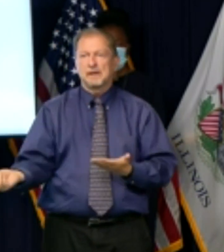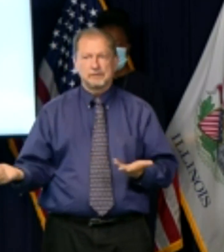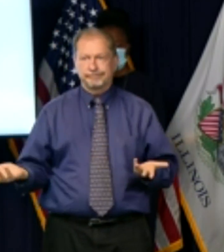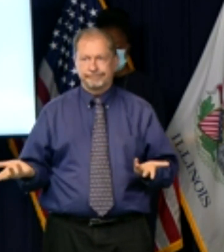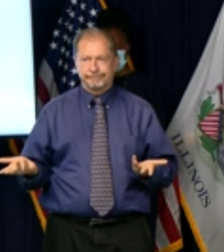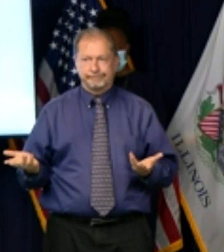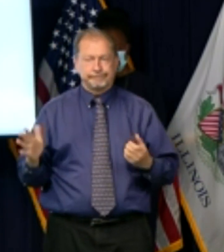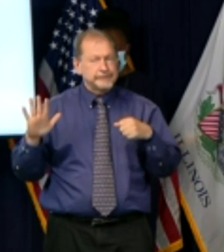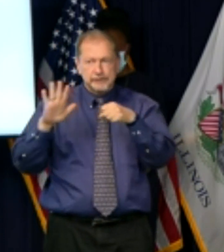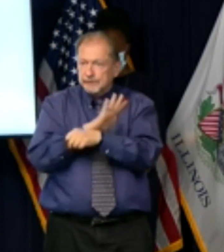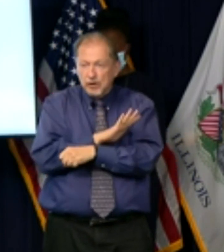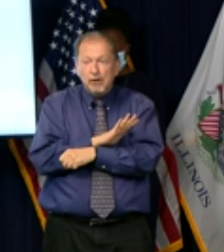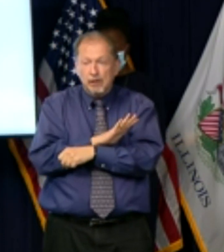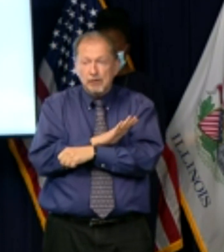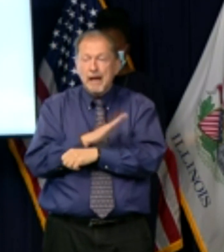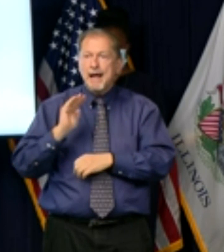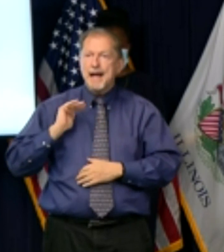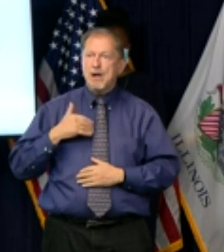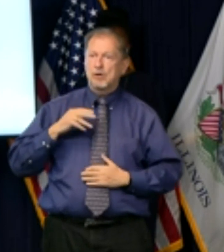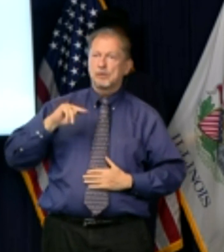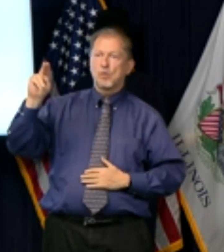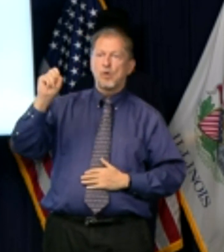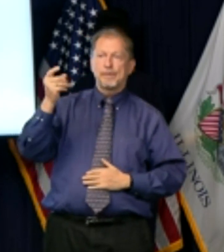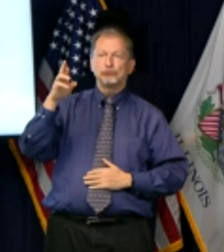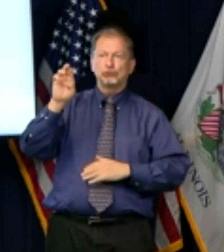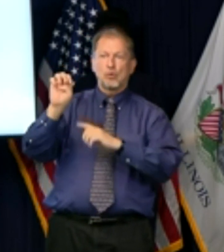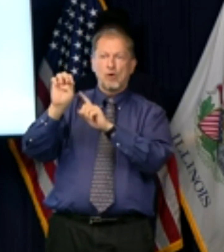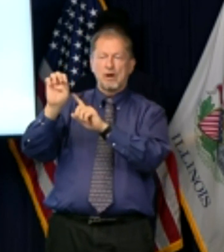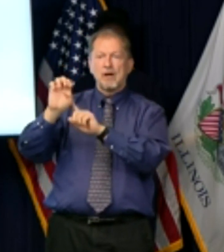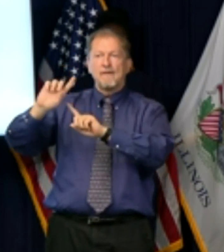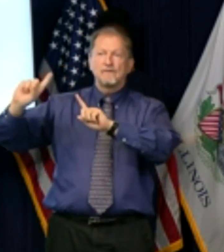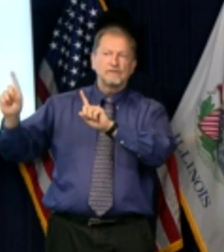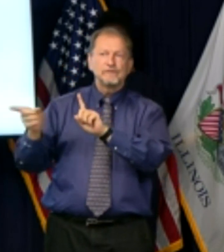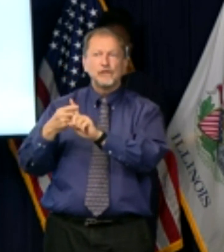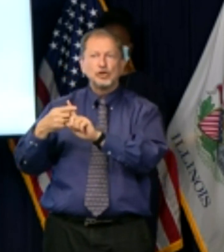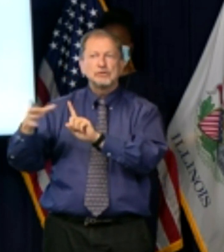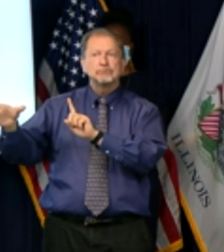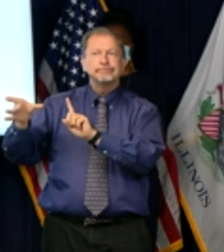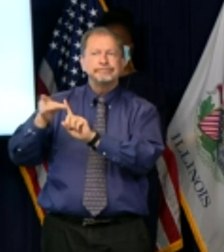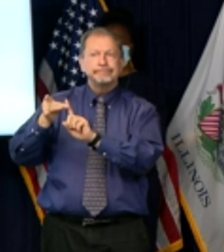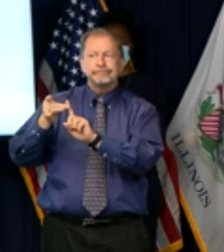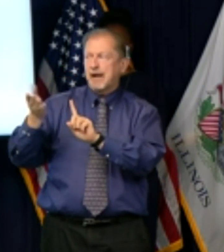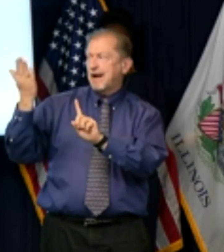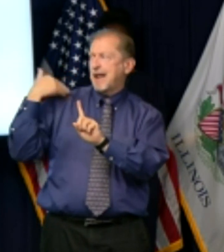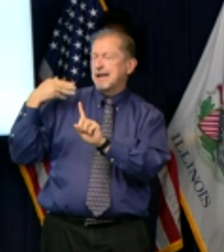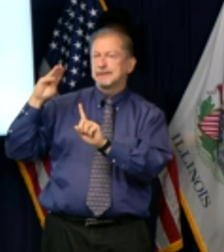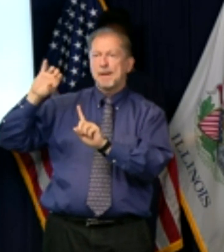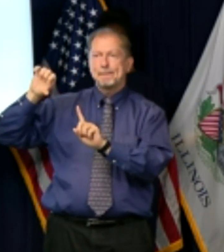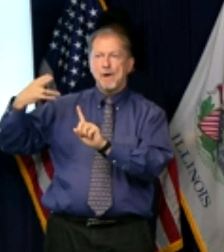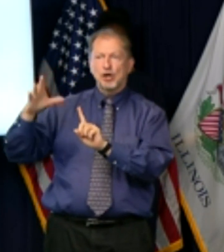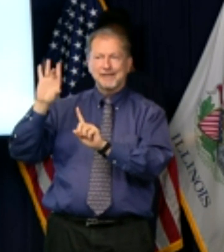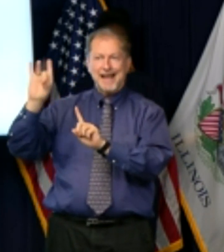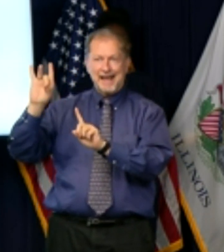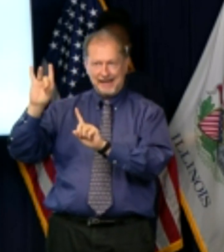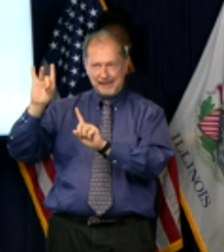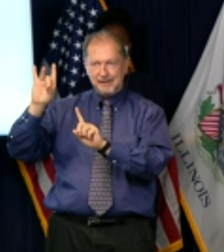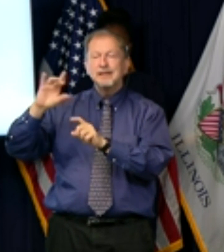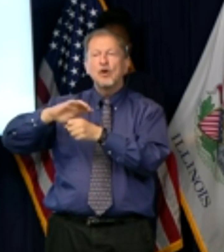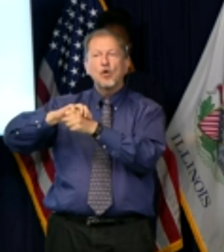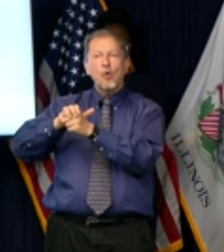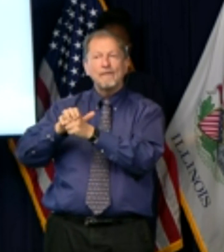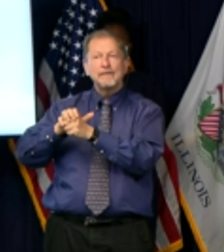point at north shore we admitted our first covert patients on march 8th and since then we have not stopped